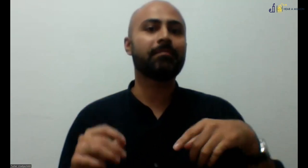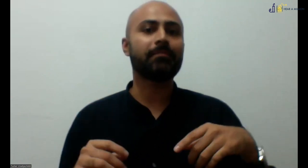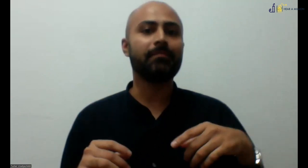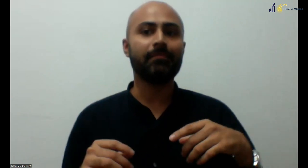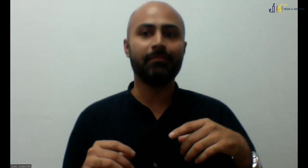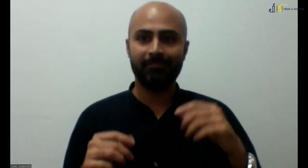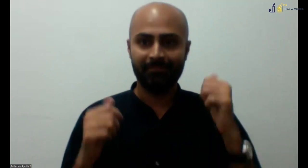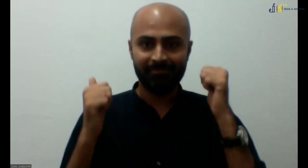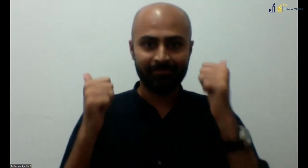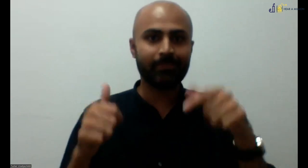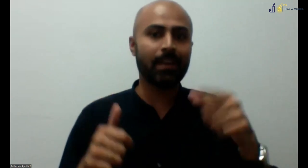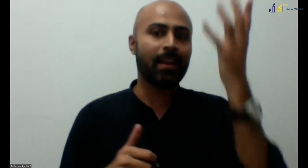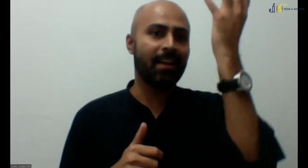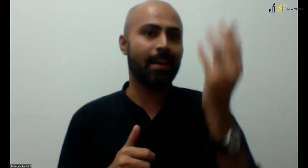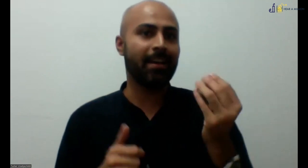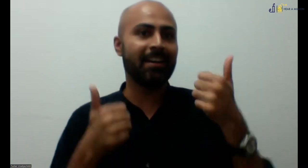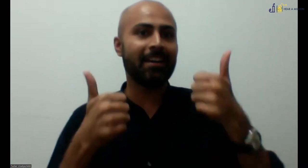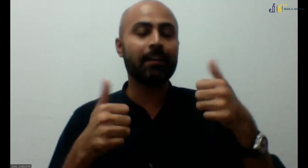interesting, I hope you all are excited.